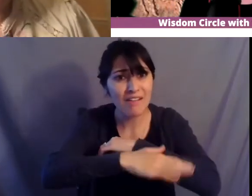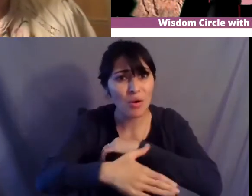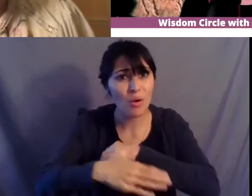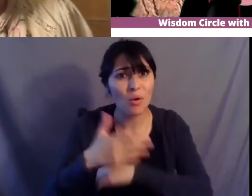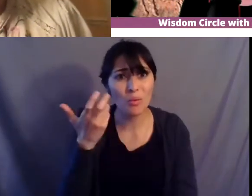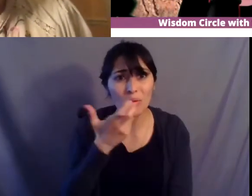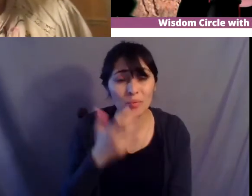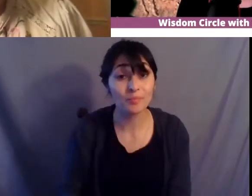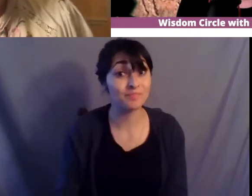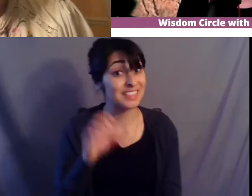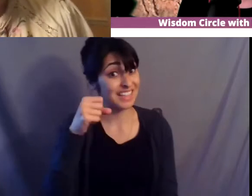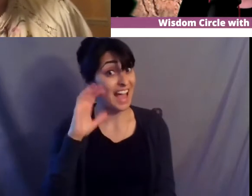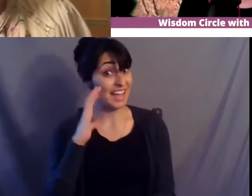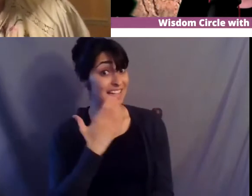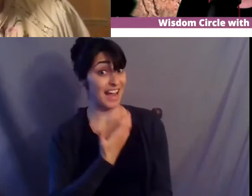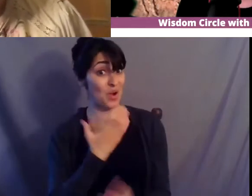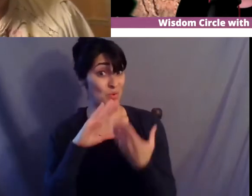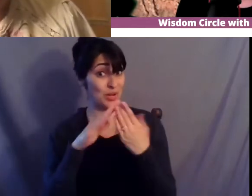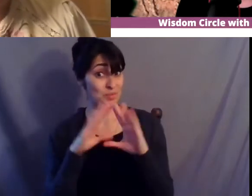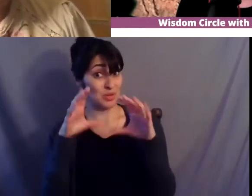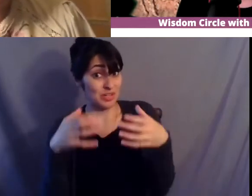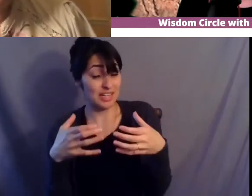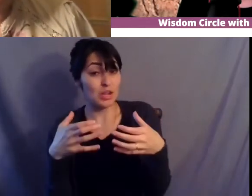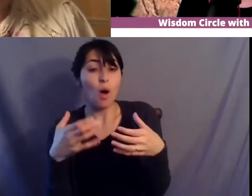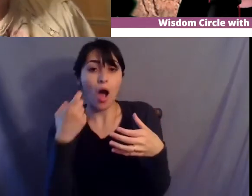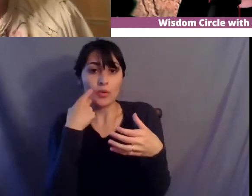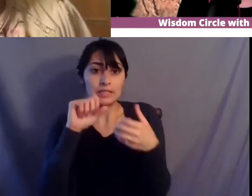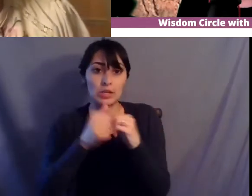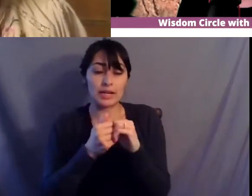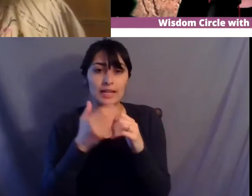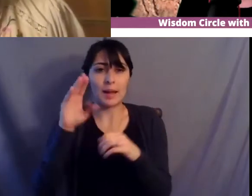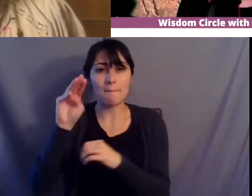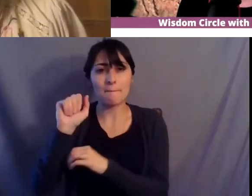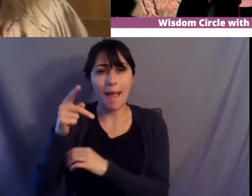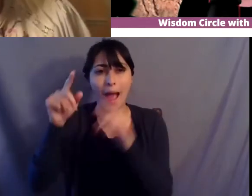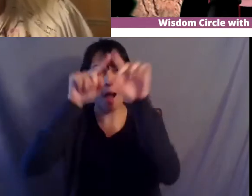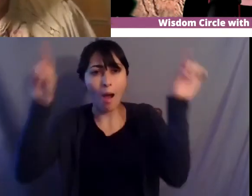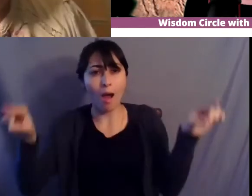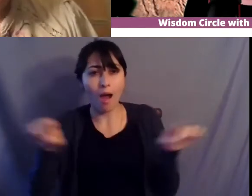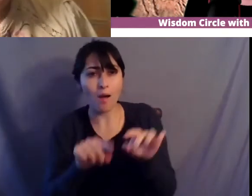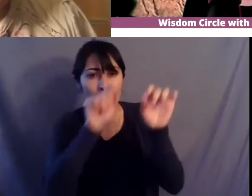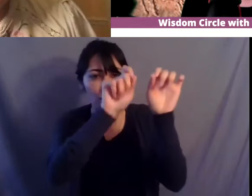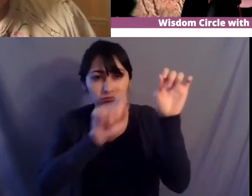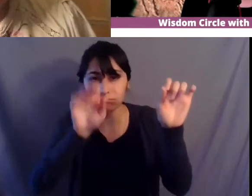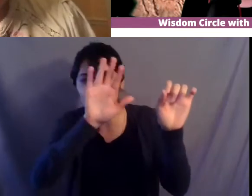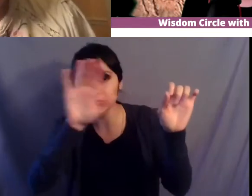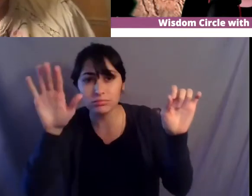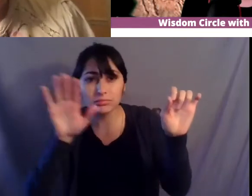about our community because i started mapping us all out our families